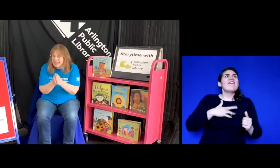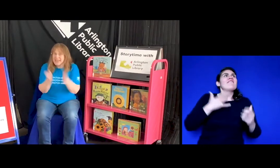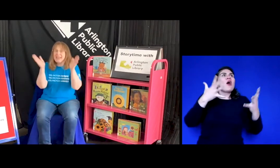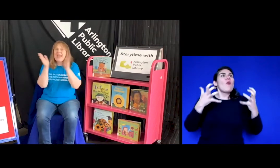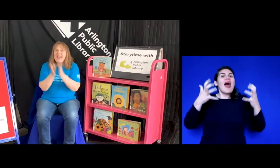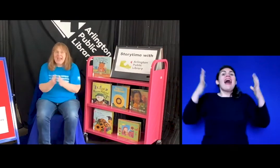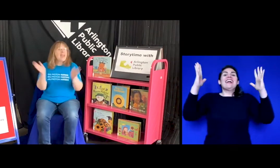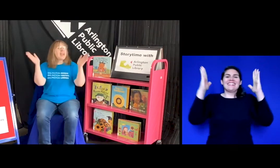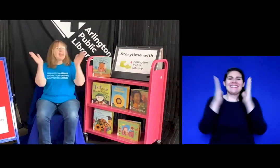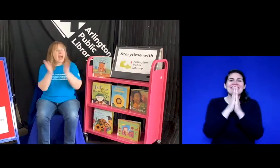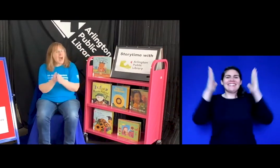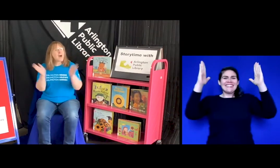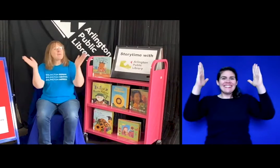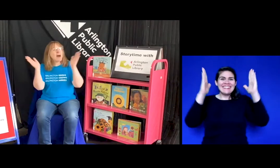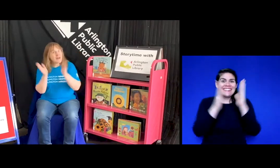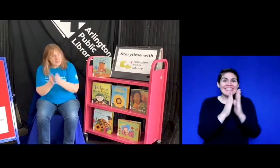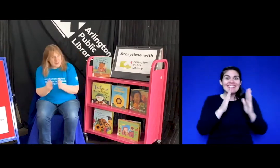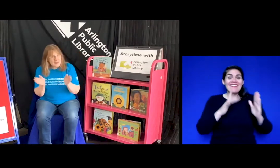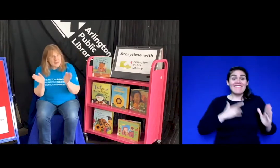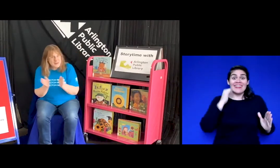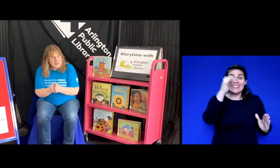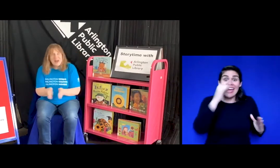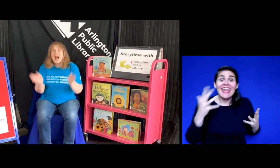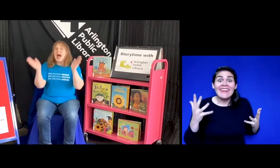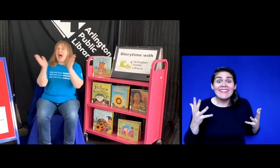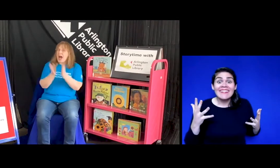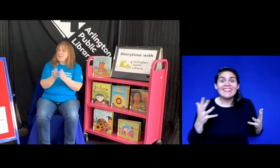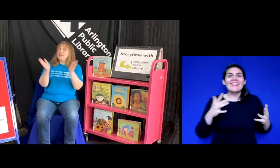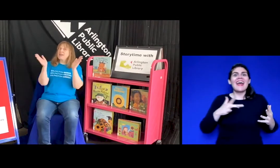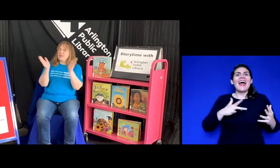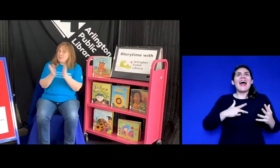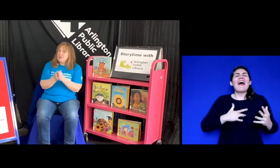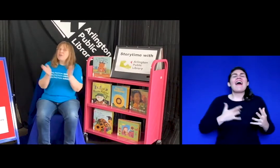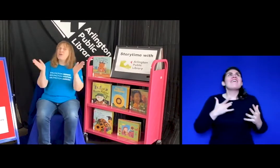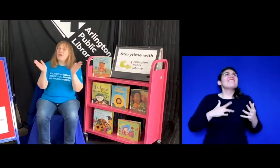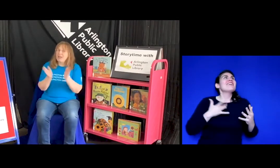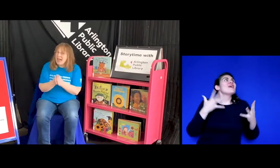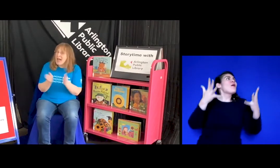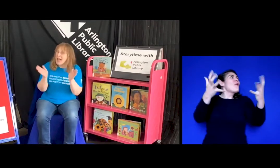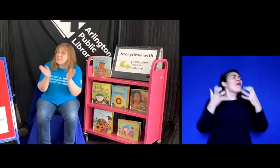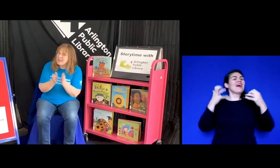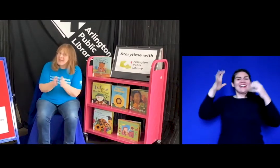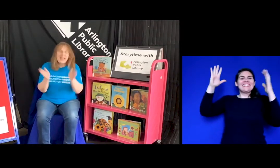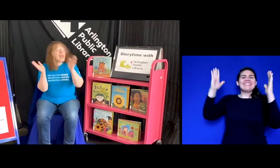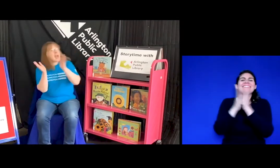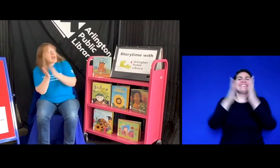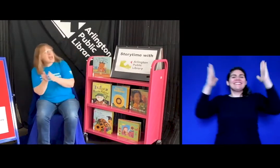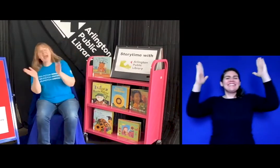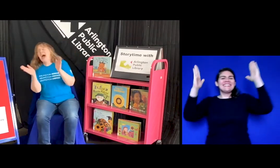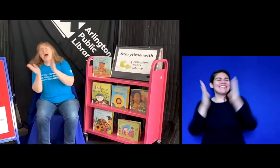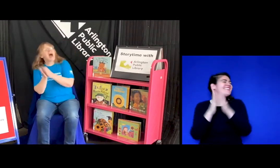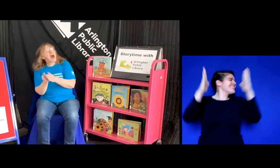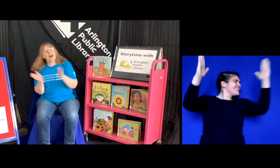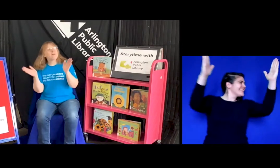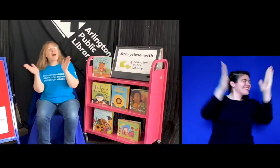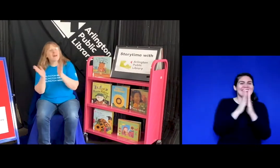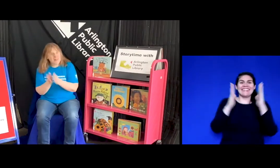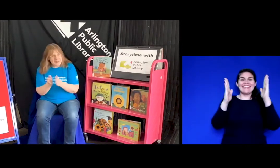clapping along with you